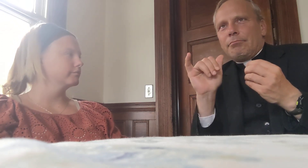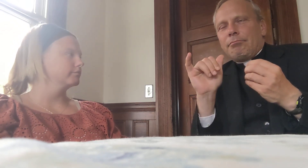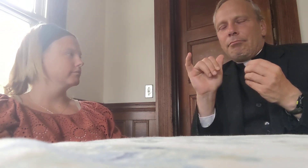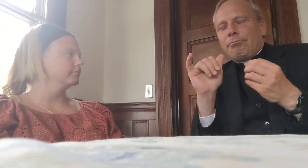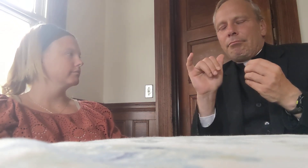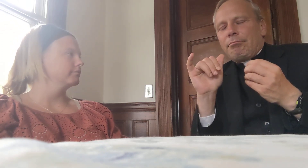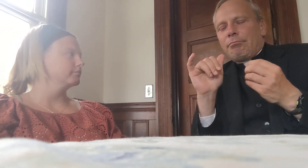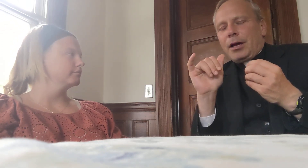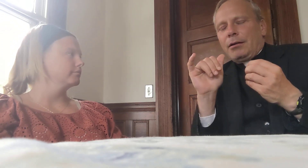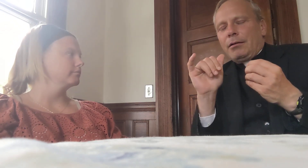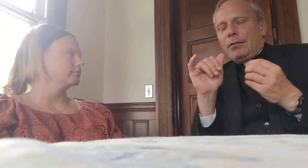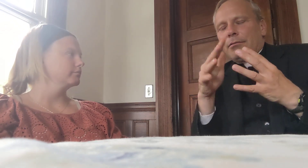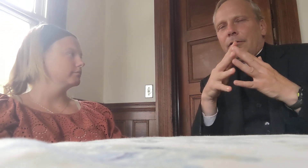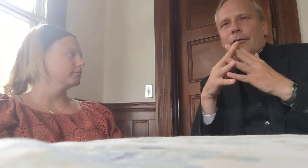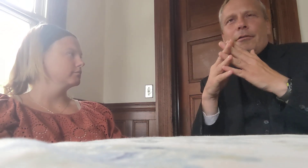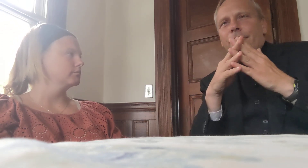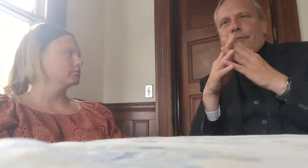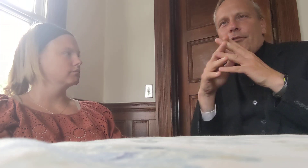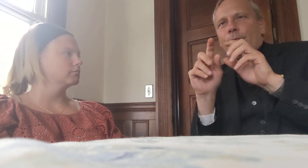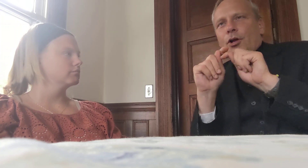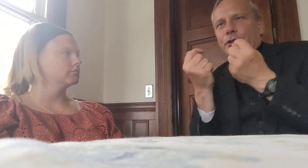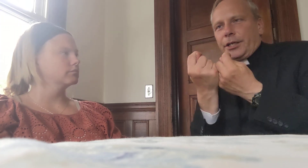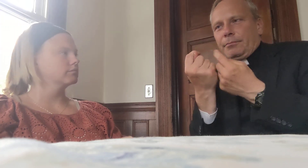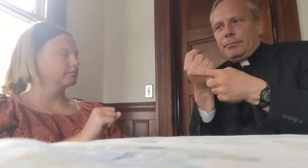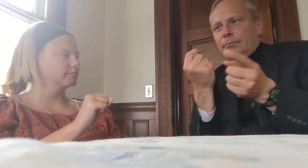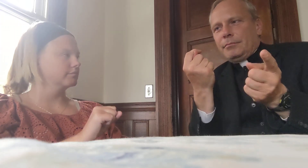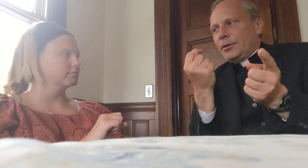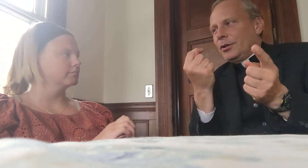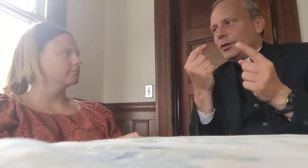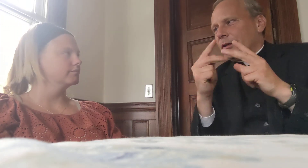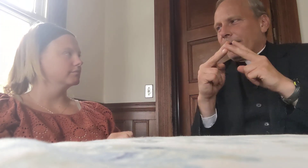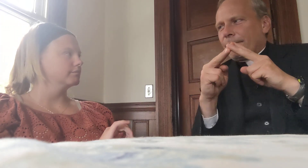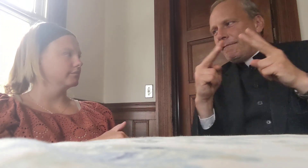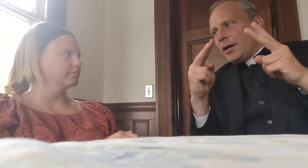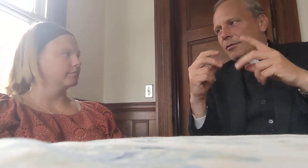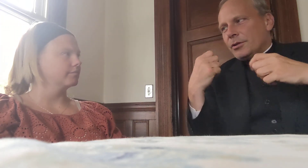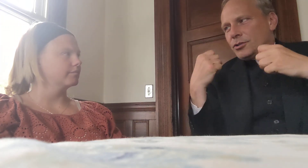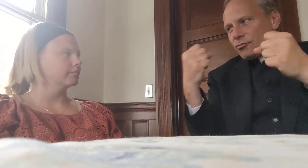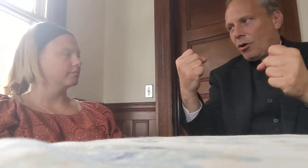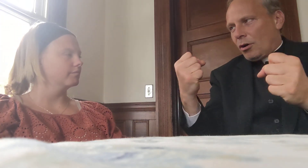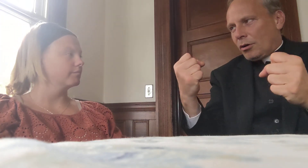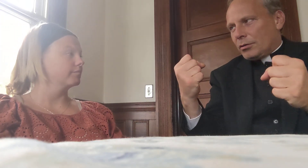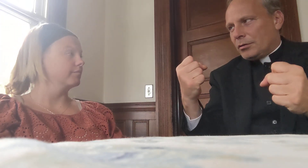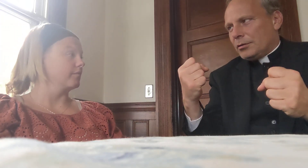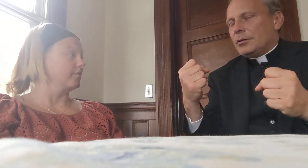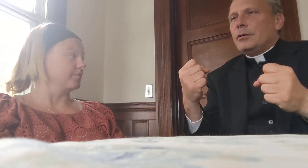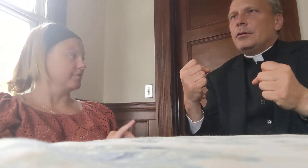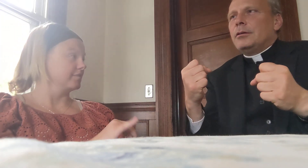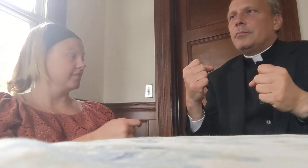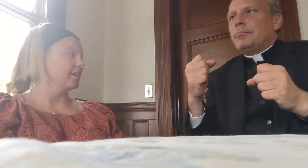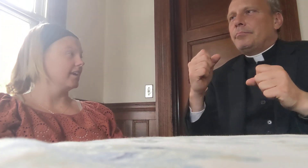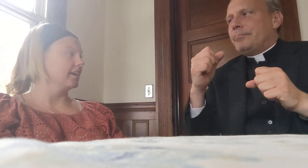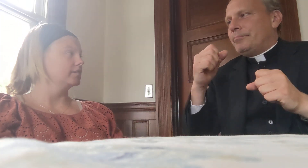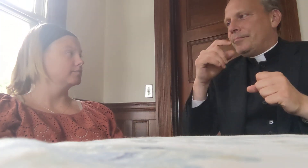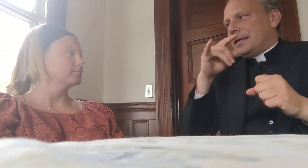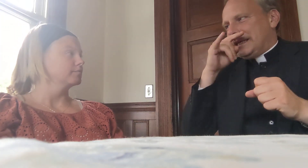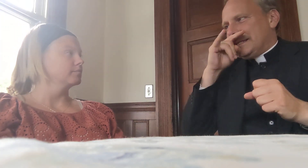I don't know, the football team, they all looked like very strong kids,